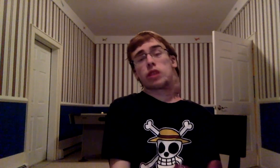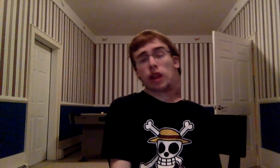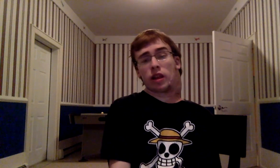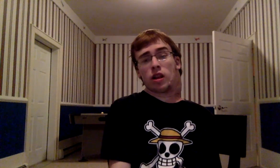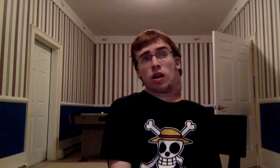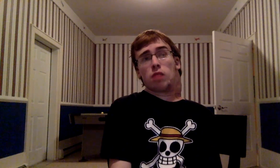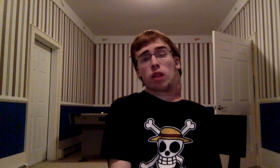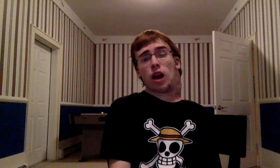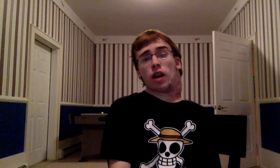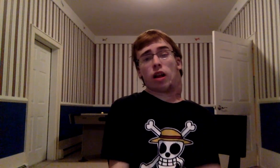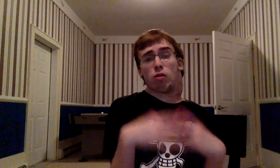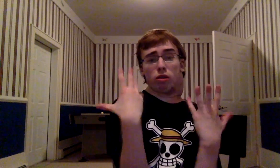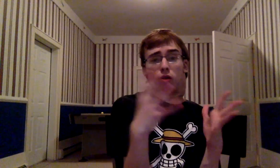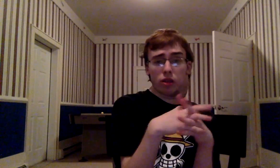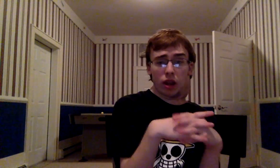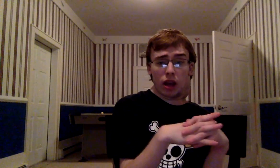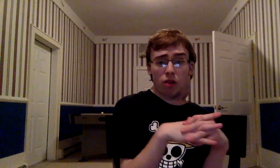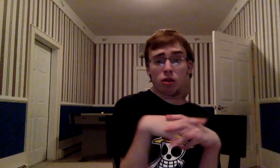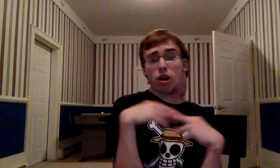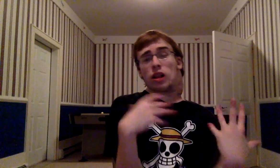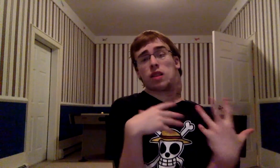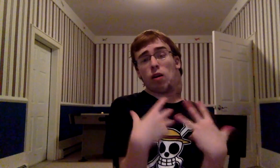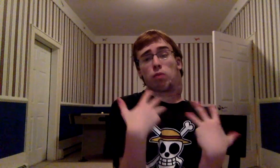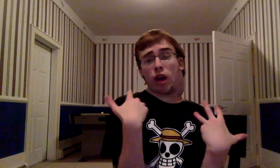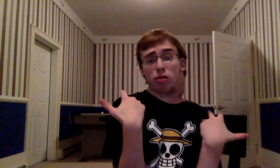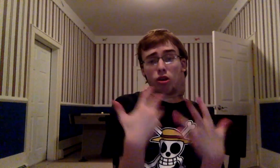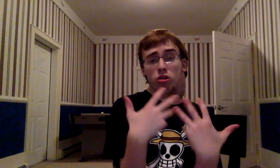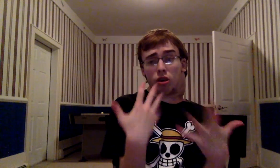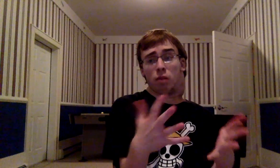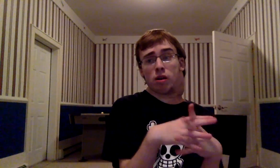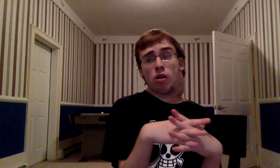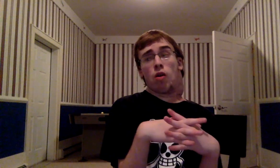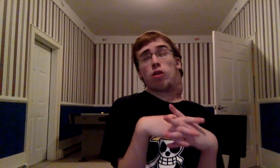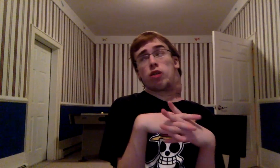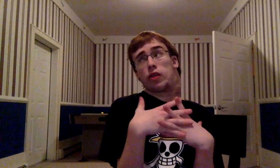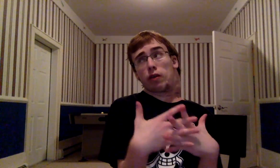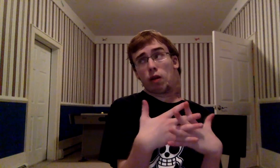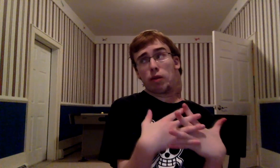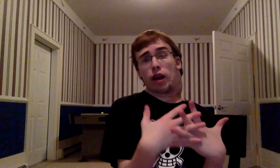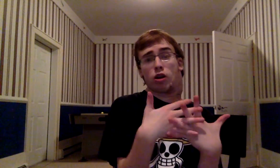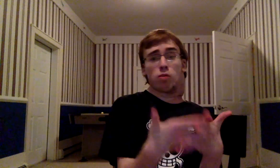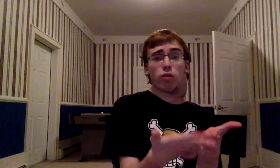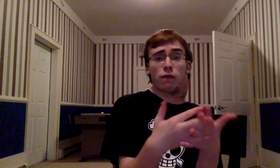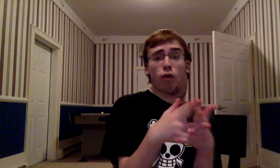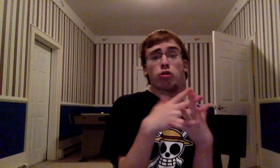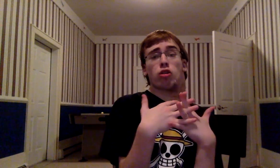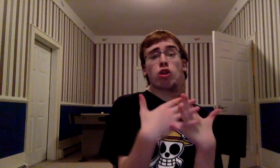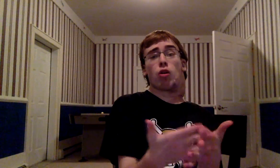didn't But guys I hope you enjoyed this video Do you guys still blame Just Jump? Or do you guys agree with me That Kubo's at fault too?